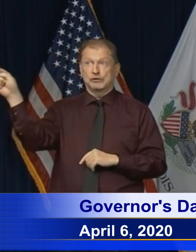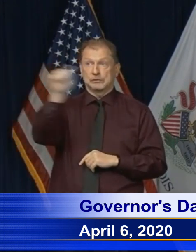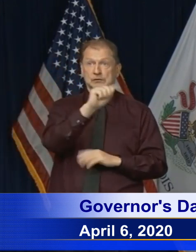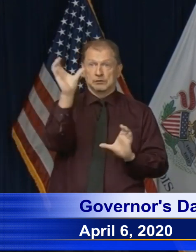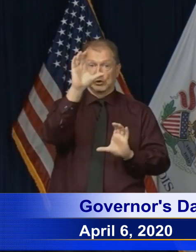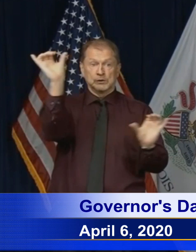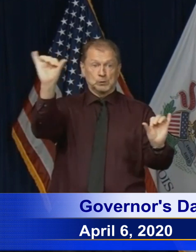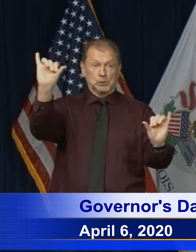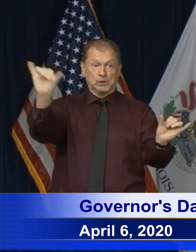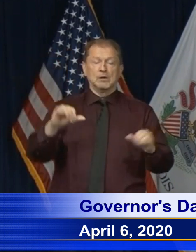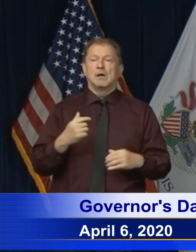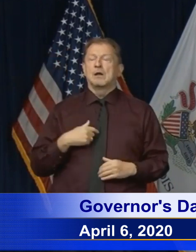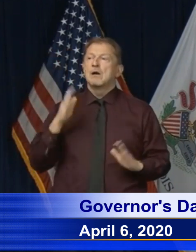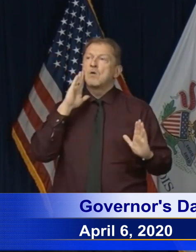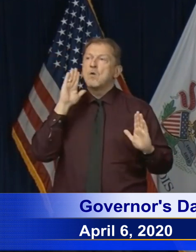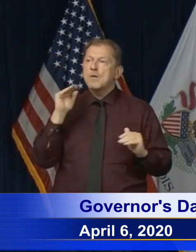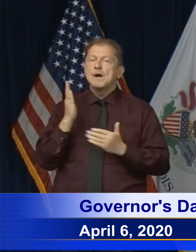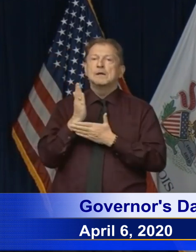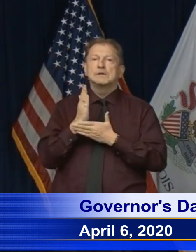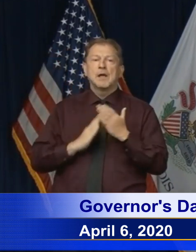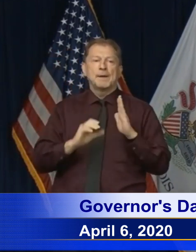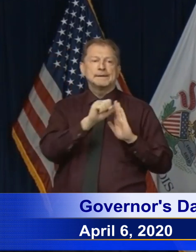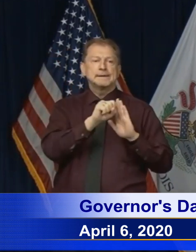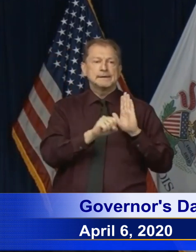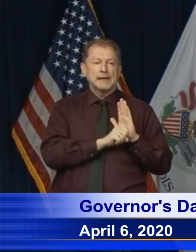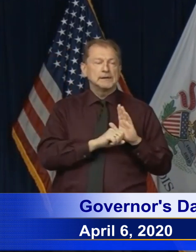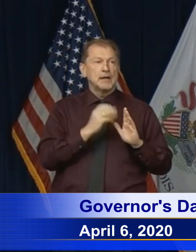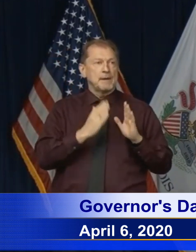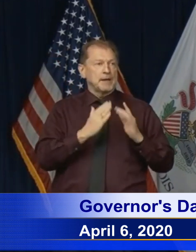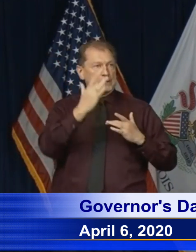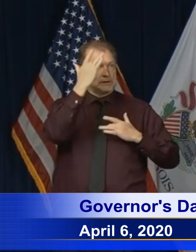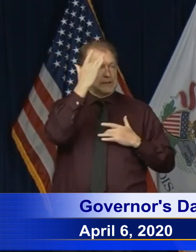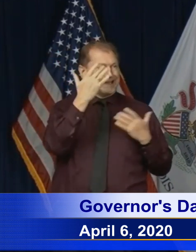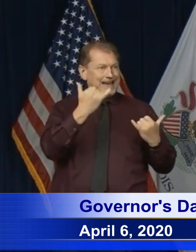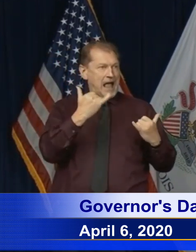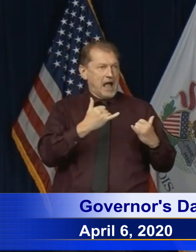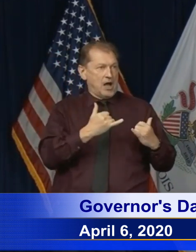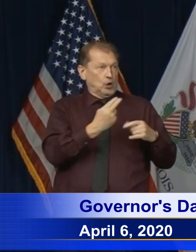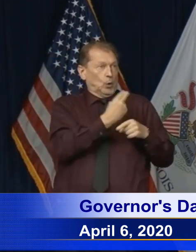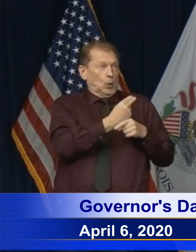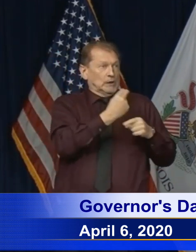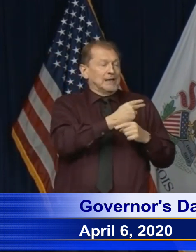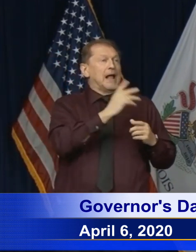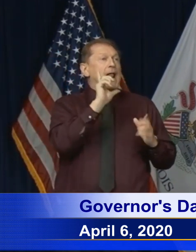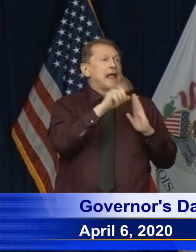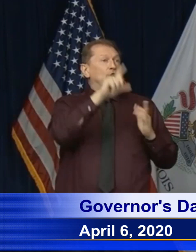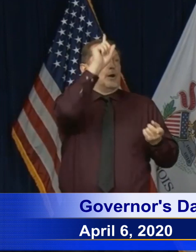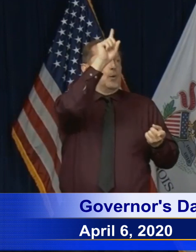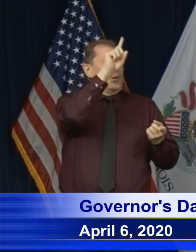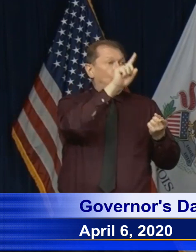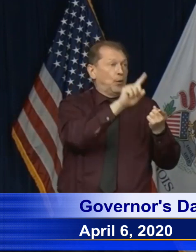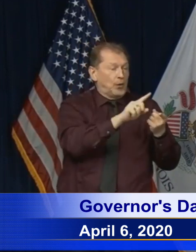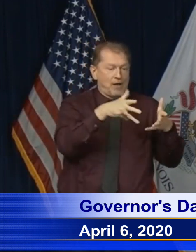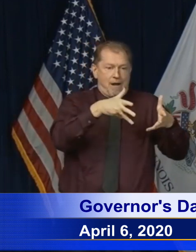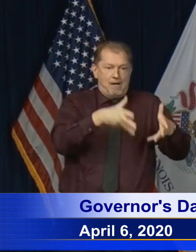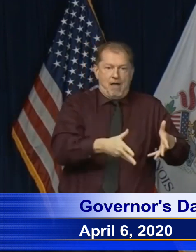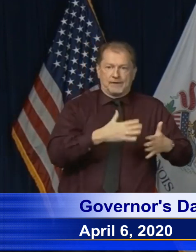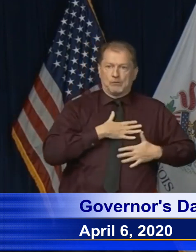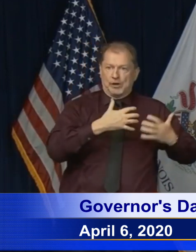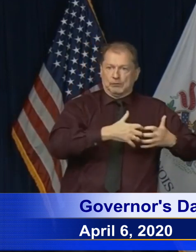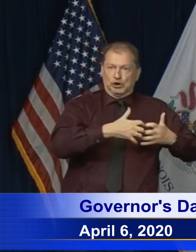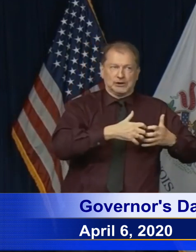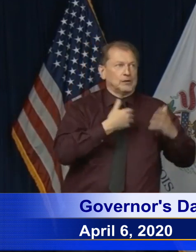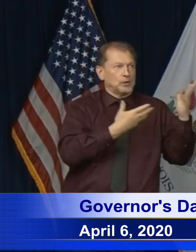hopeful that there are states that will have a decline in the need for ventilators that will provide those for us. Today,